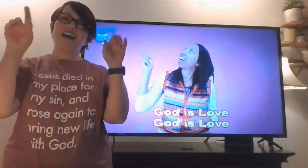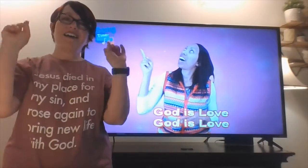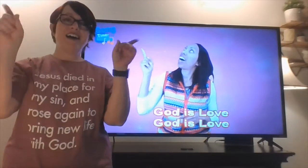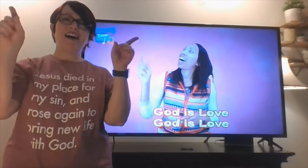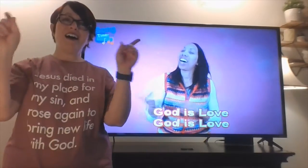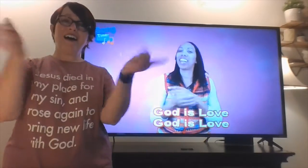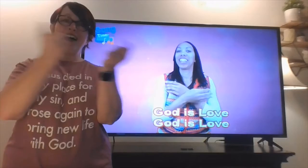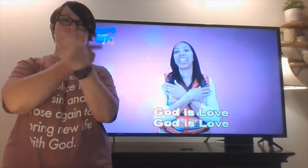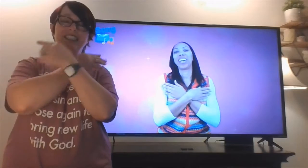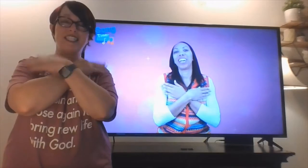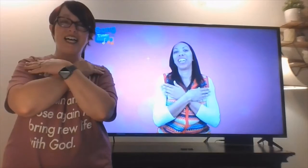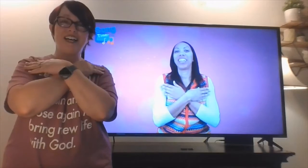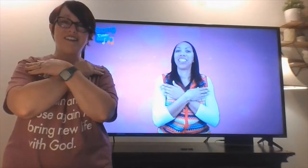God is love!